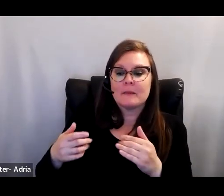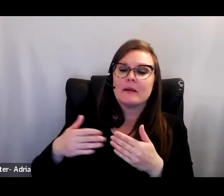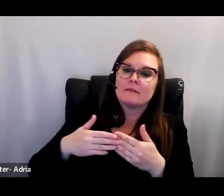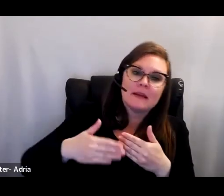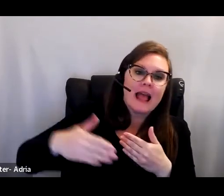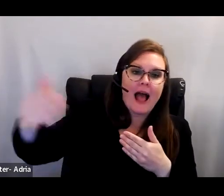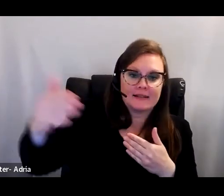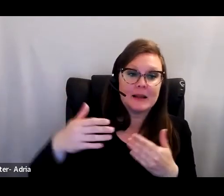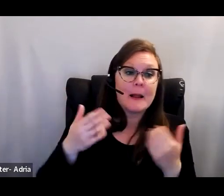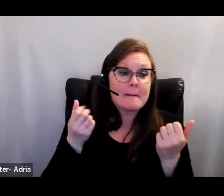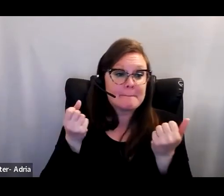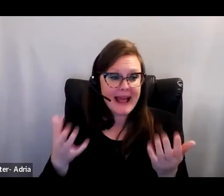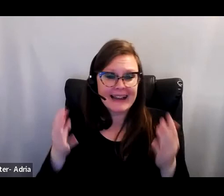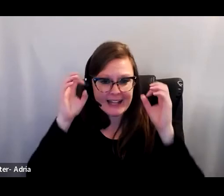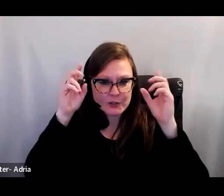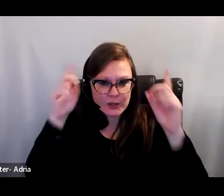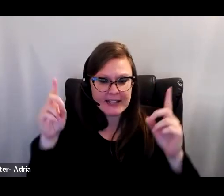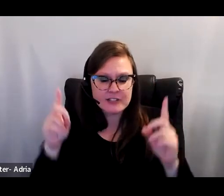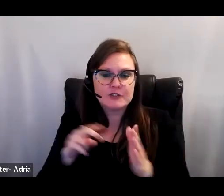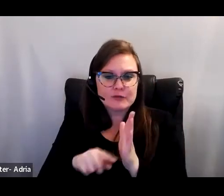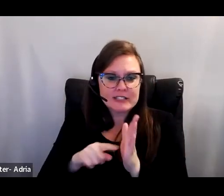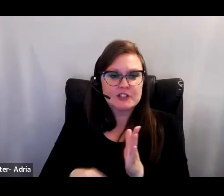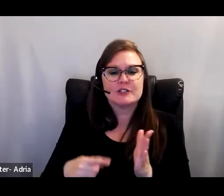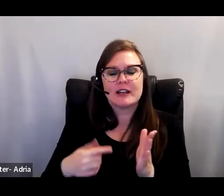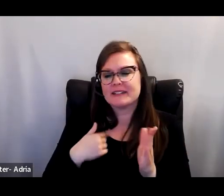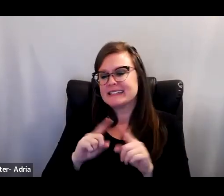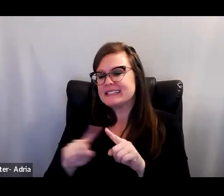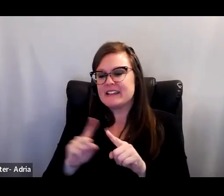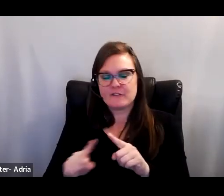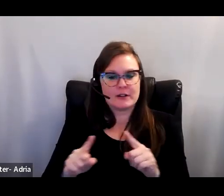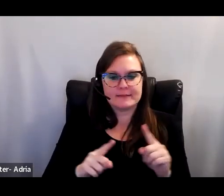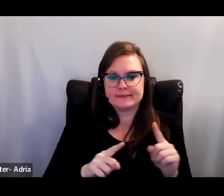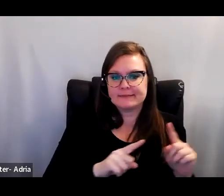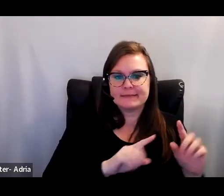education researchers represent different disciplines. However,